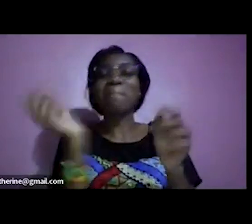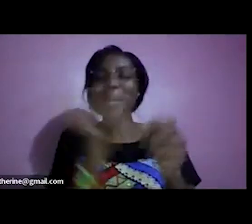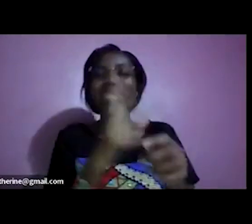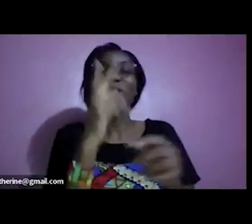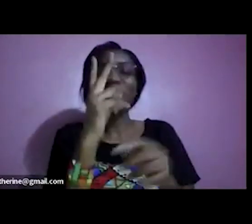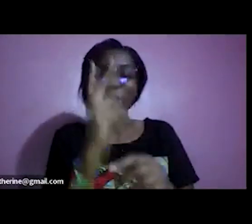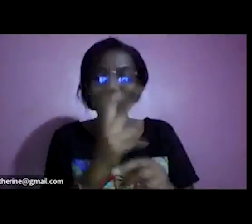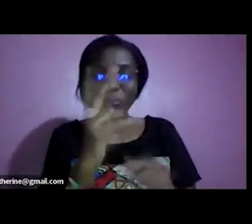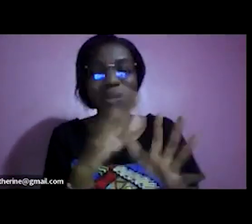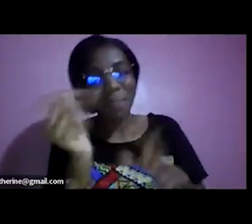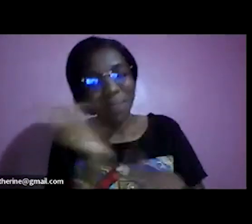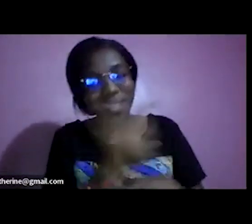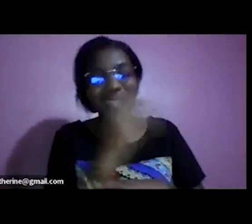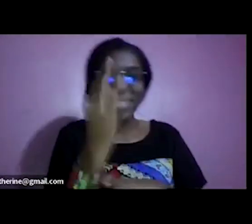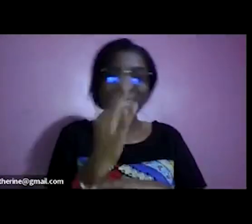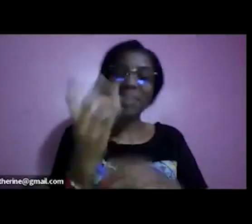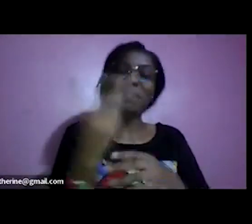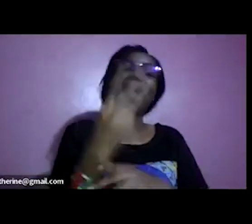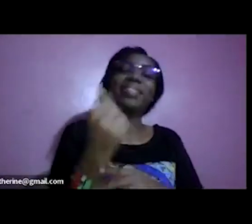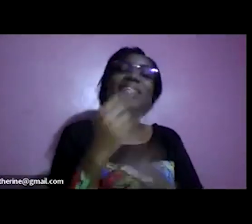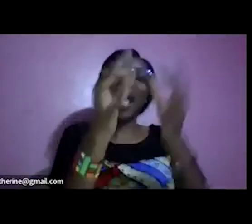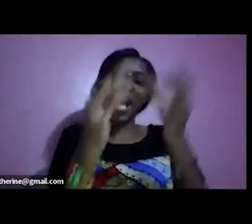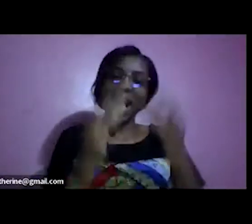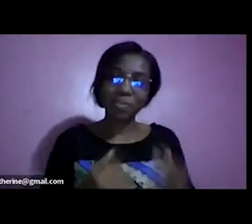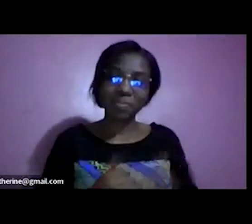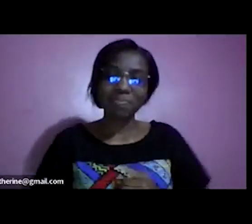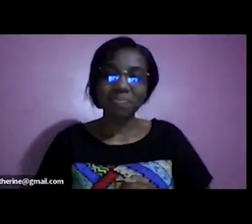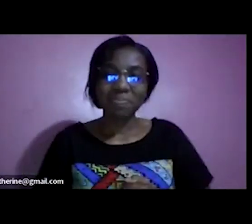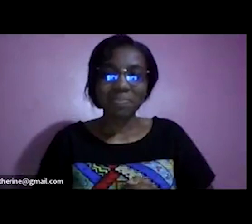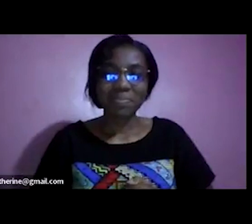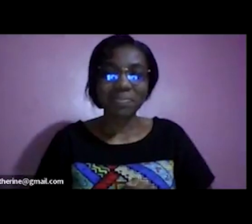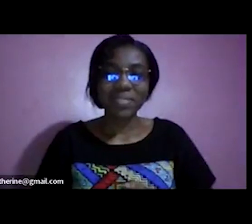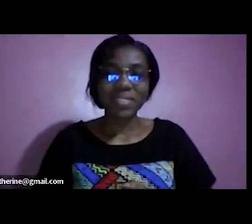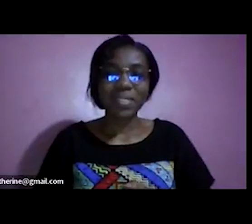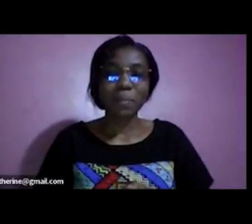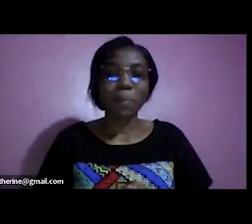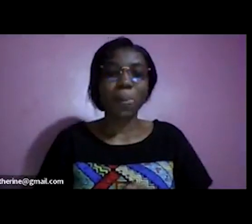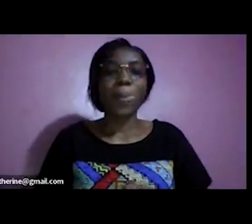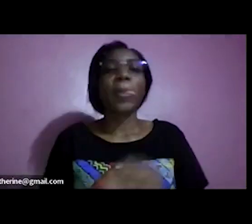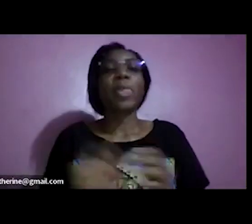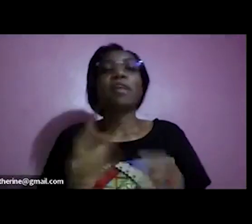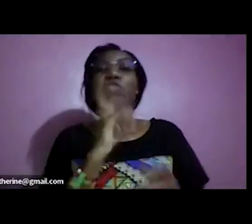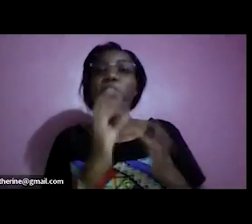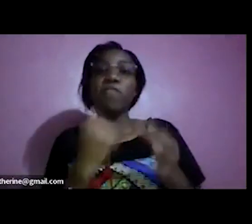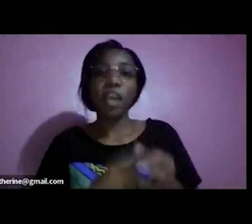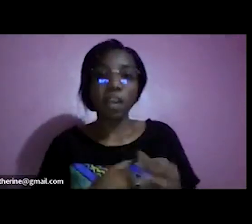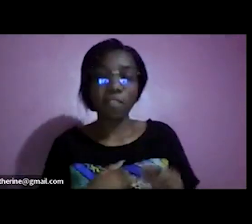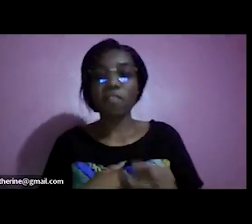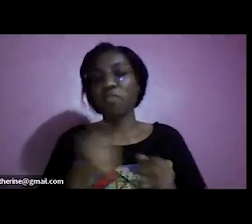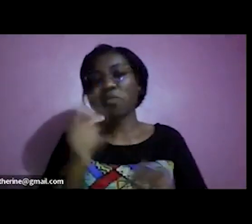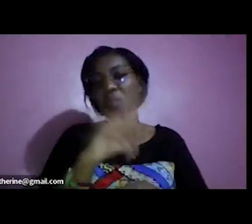was good and uh yeah if you have one or two questions we can take before we call it tonight